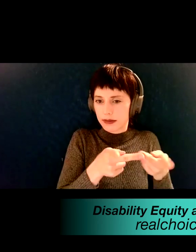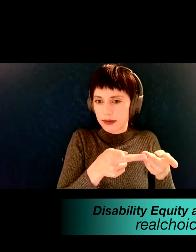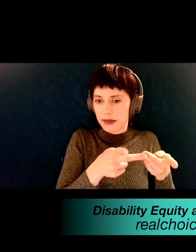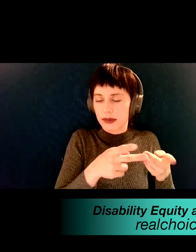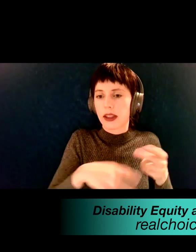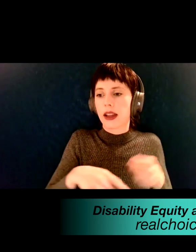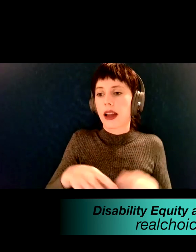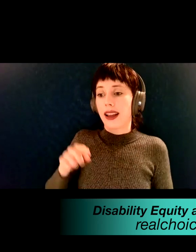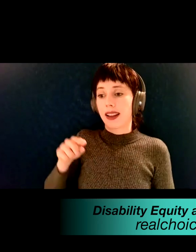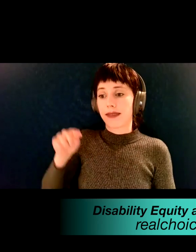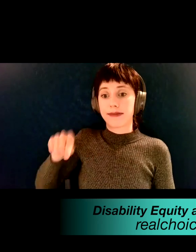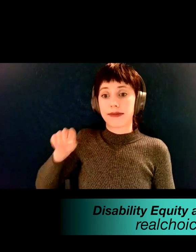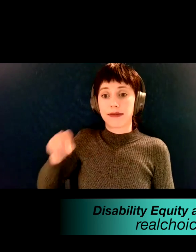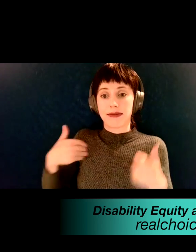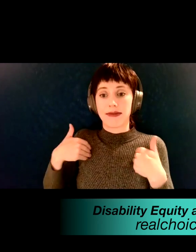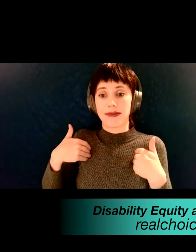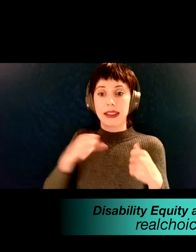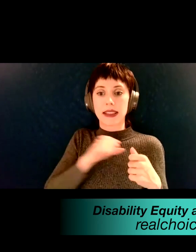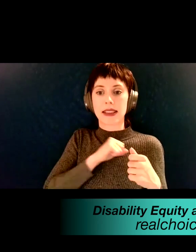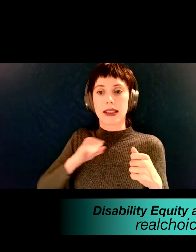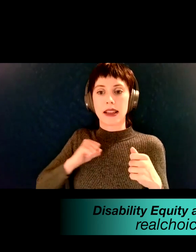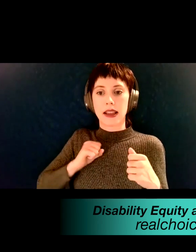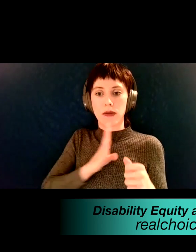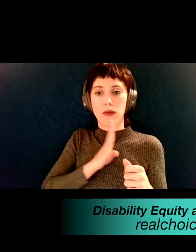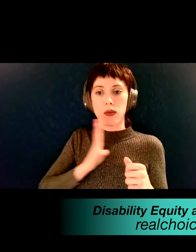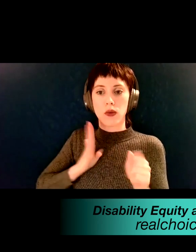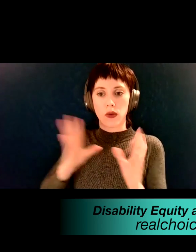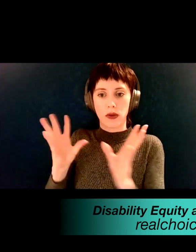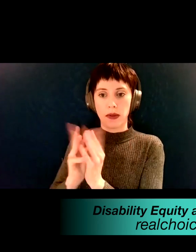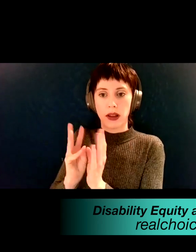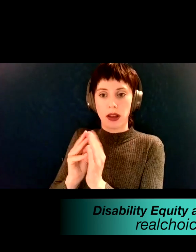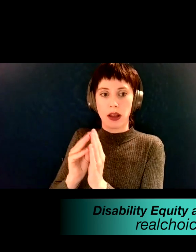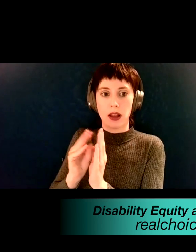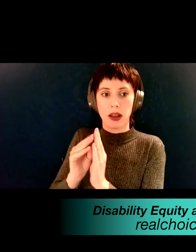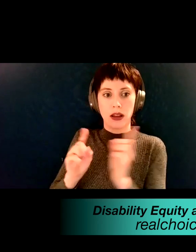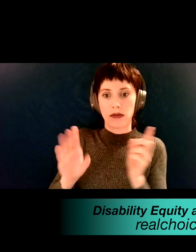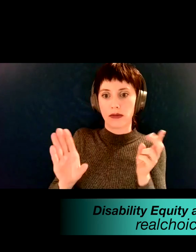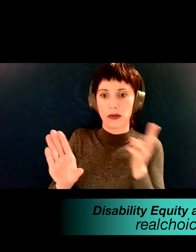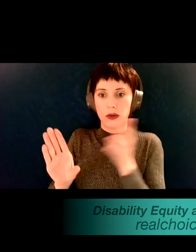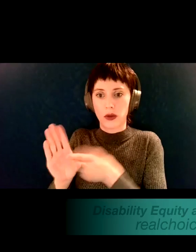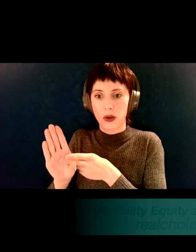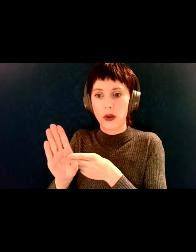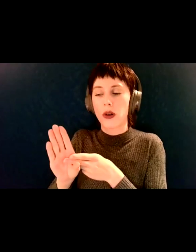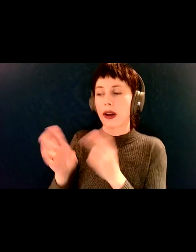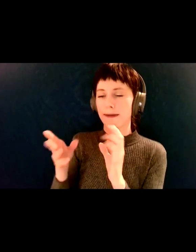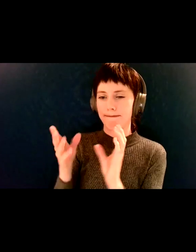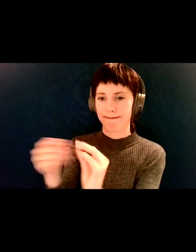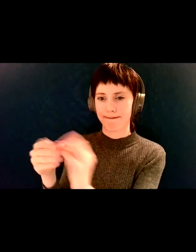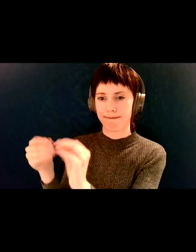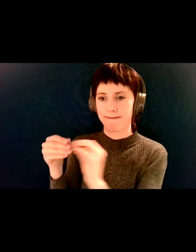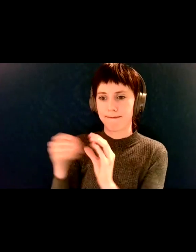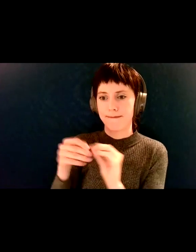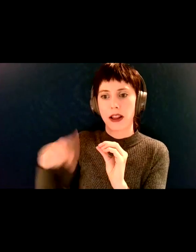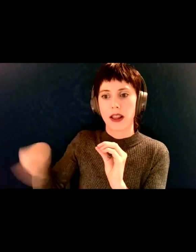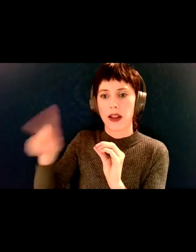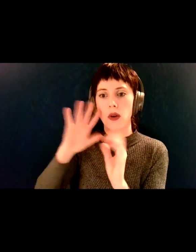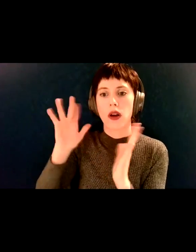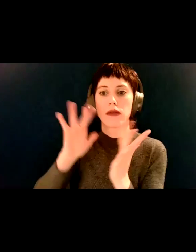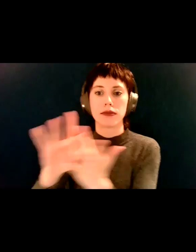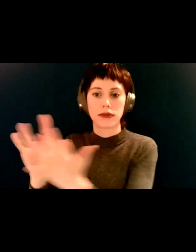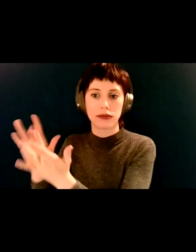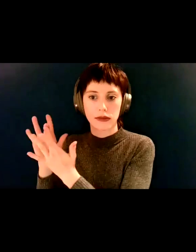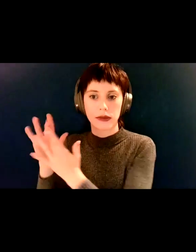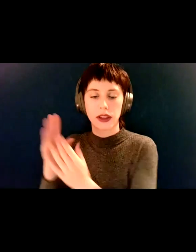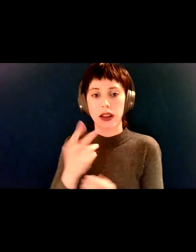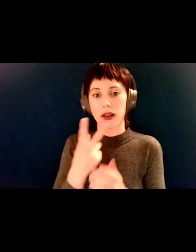Alan brought that up at the most recent meeting, and they're helping get the word out. then Alan and I are both volunteers with the residential facility